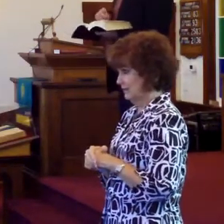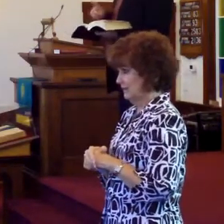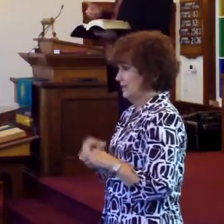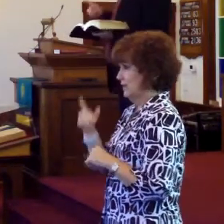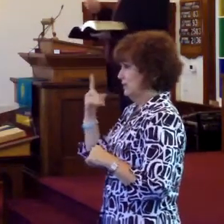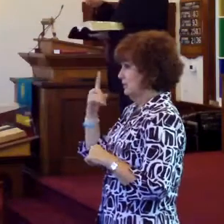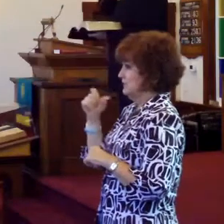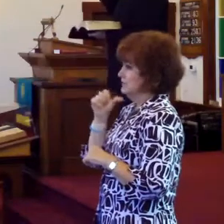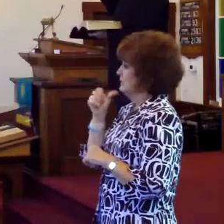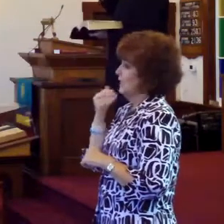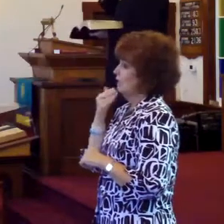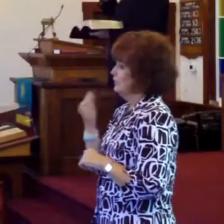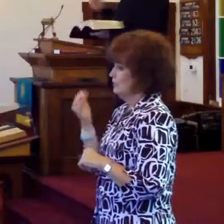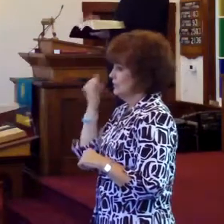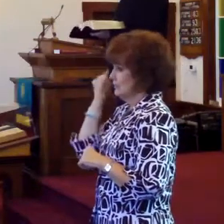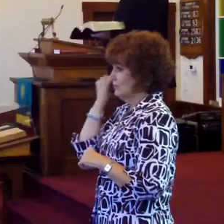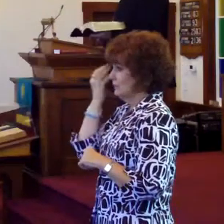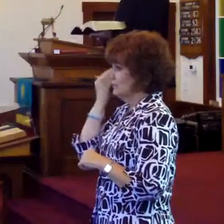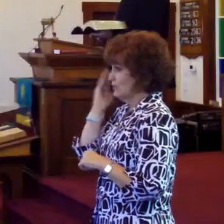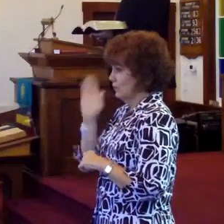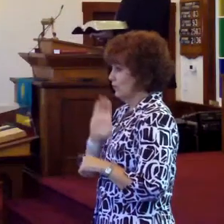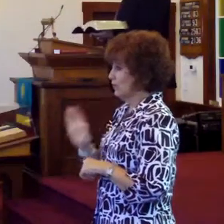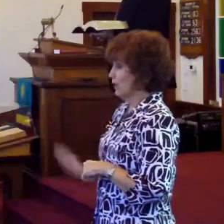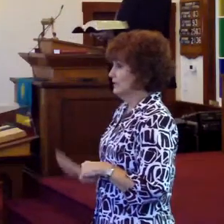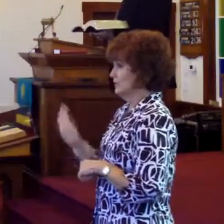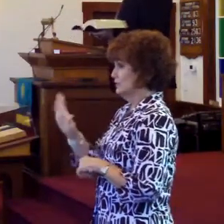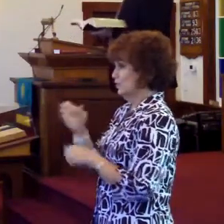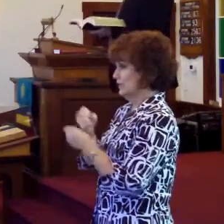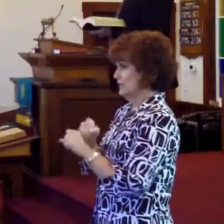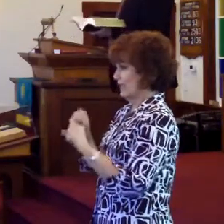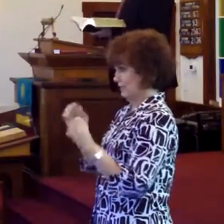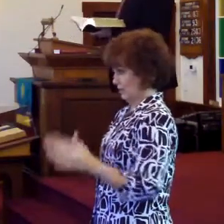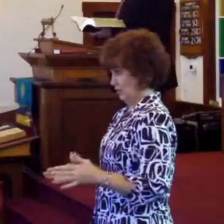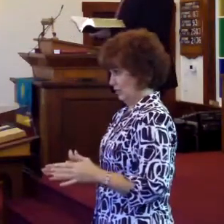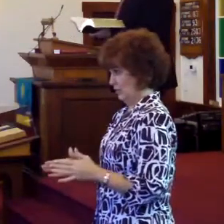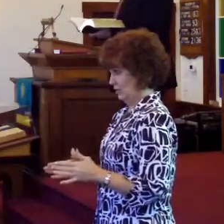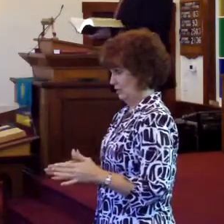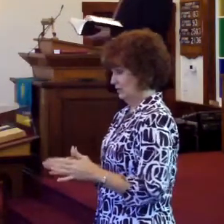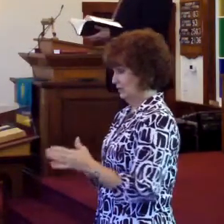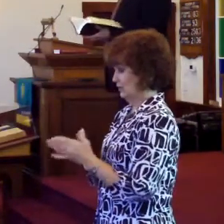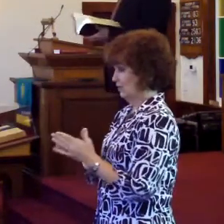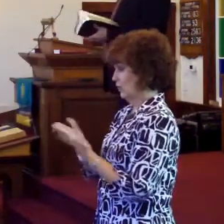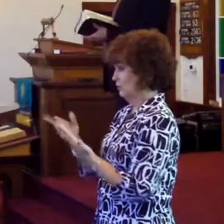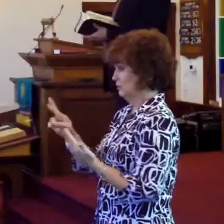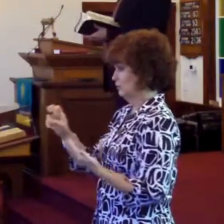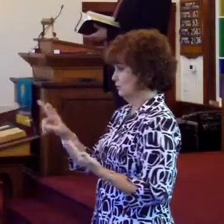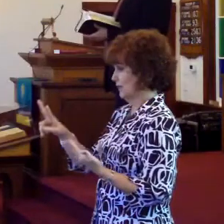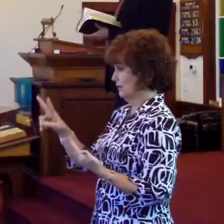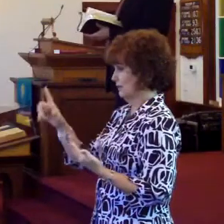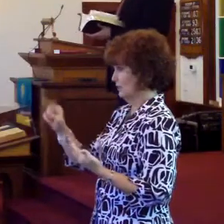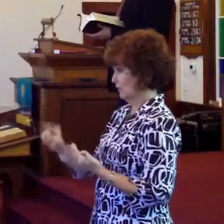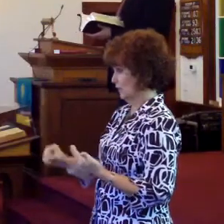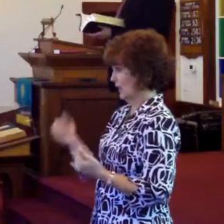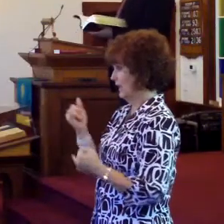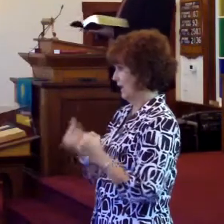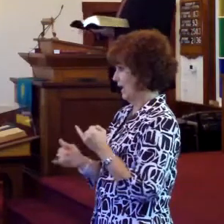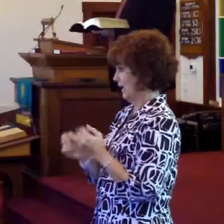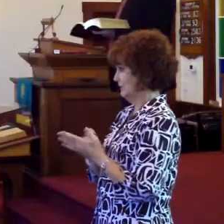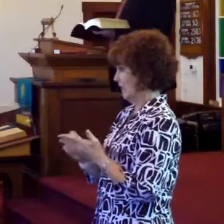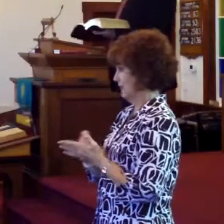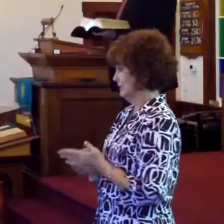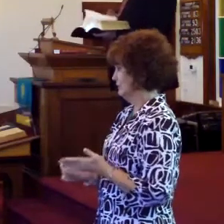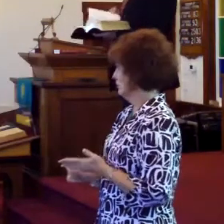Because it's not good if you don't know Christ as your Lord and Savior. Turn to Revelation chapter 20. is the last passage.